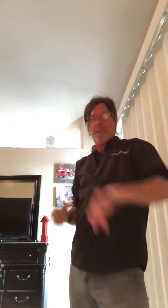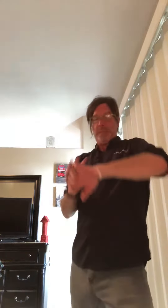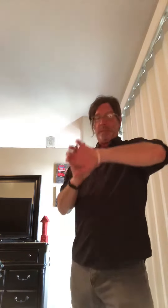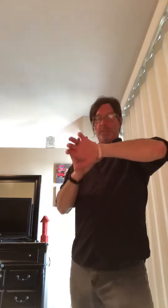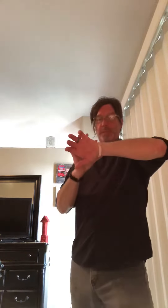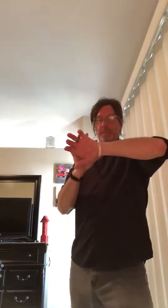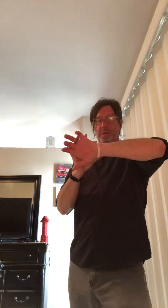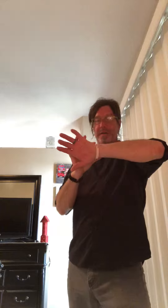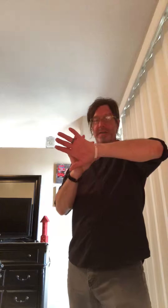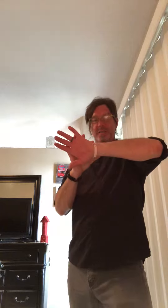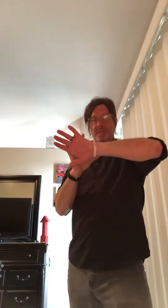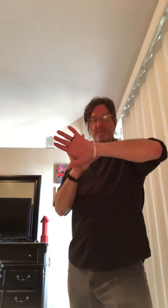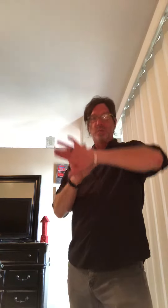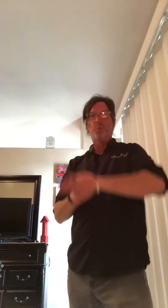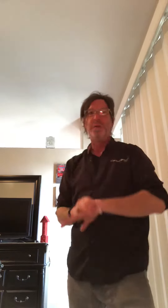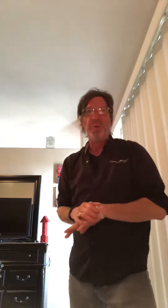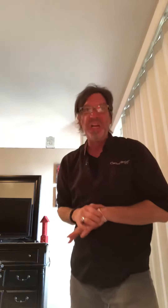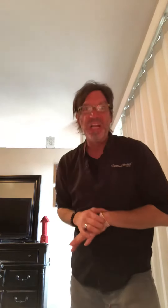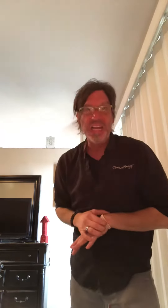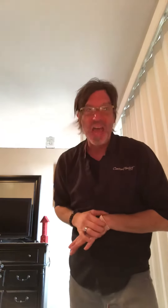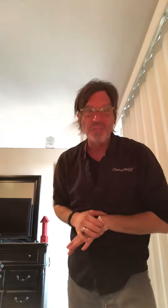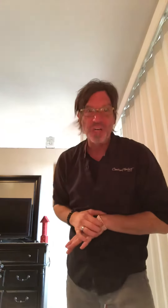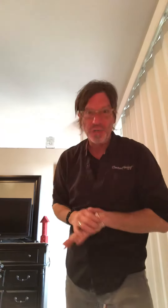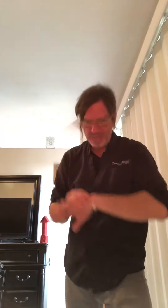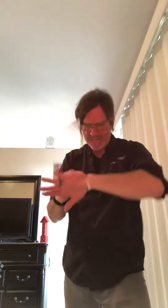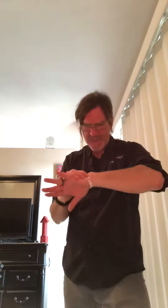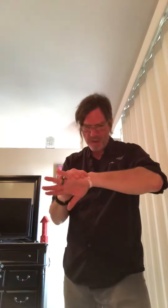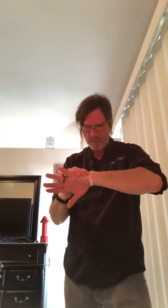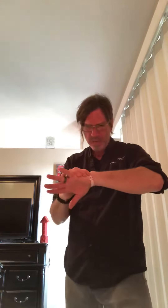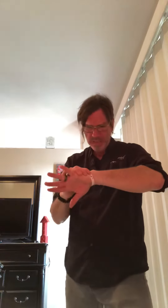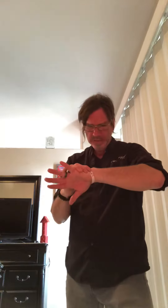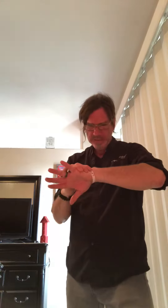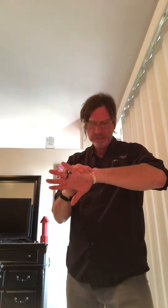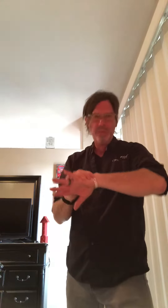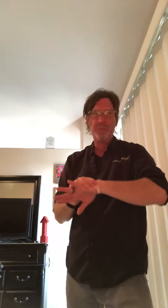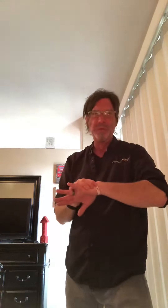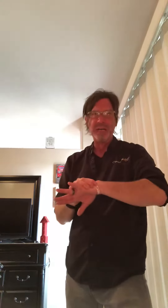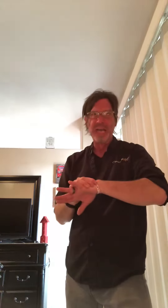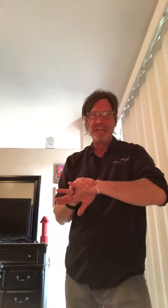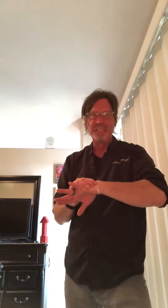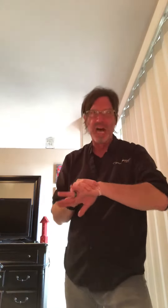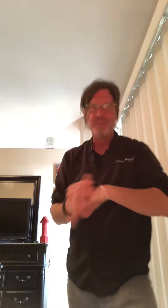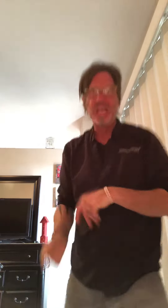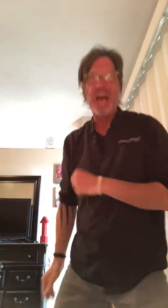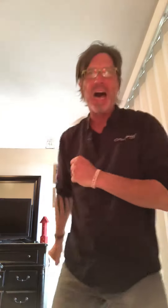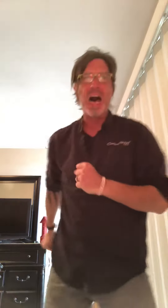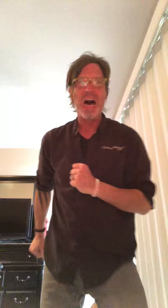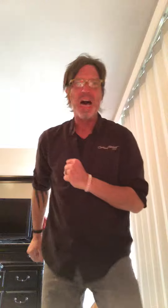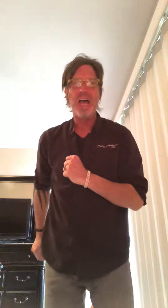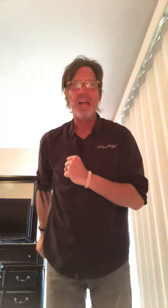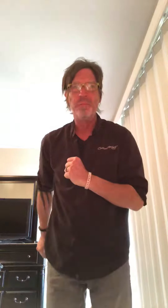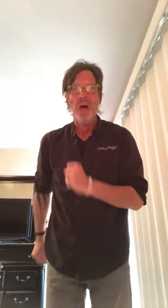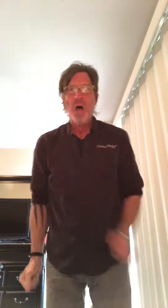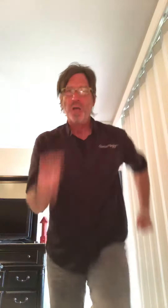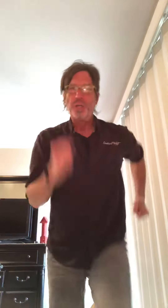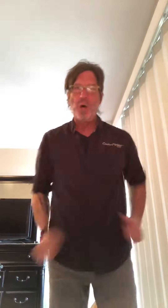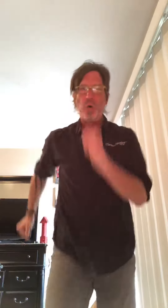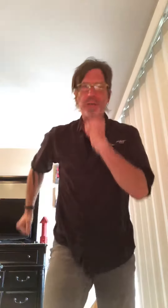Oh, boy. We really have to hurry now. We're running out of time. Say, I'm going